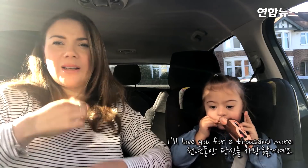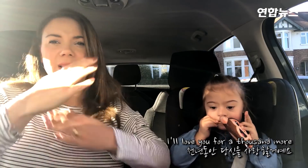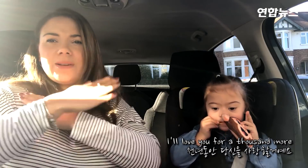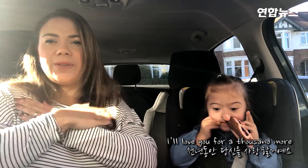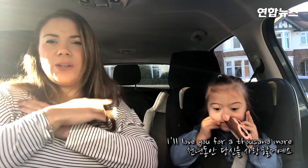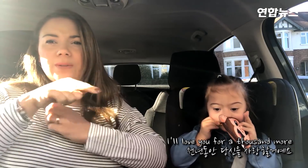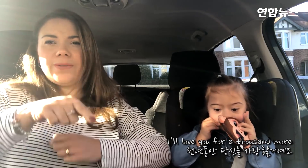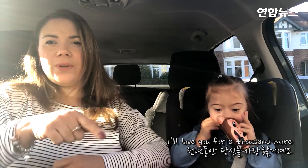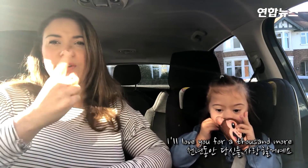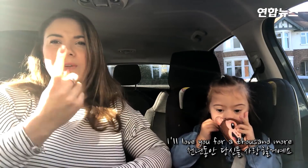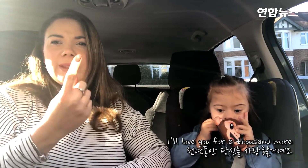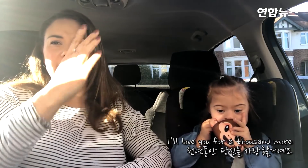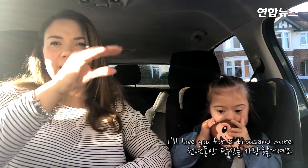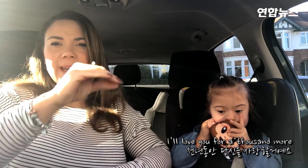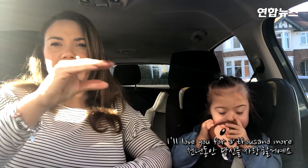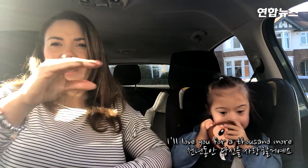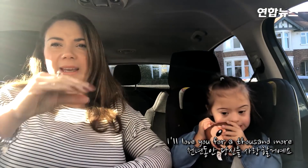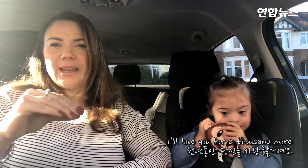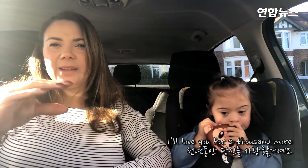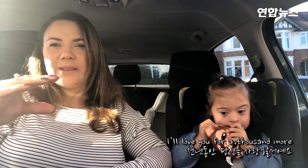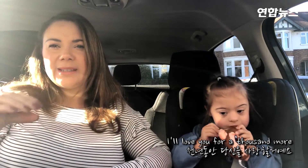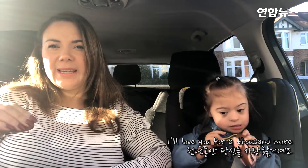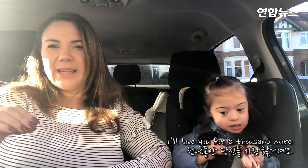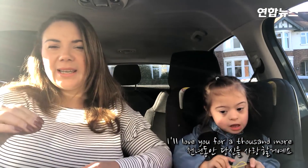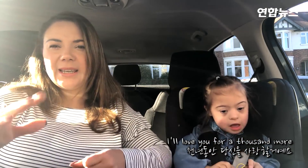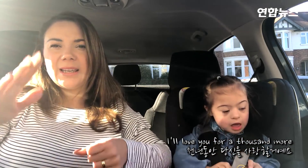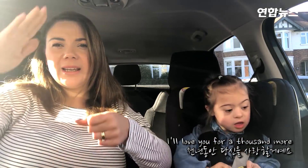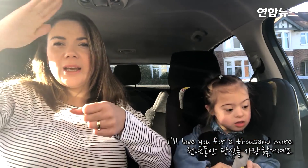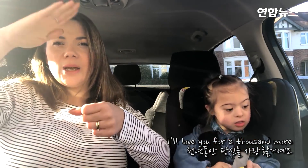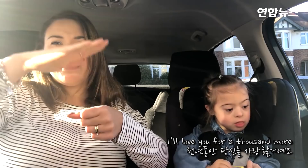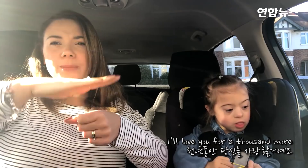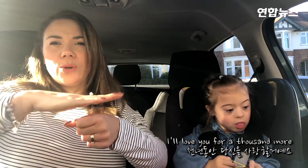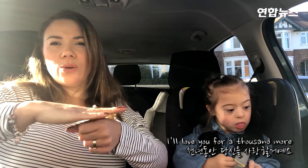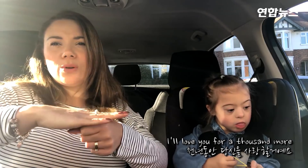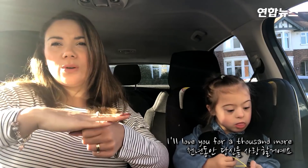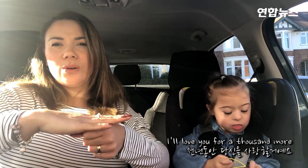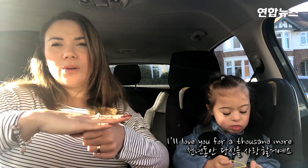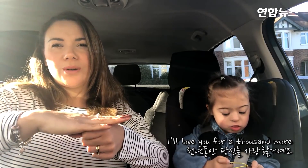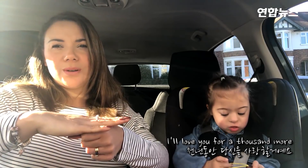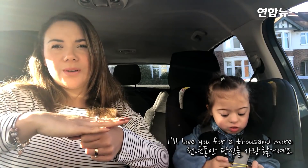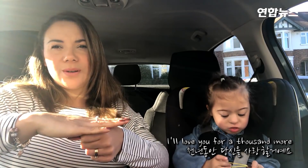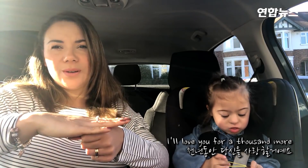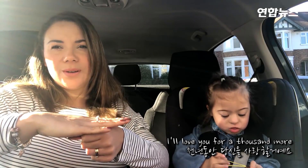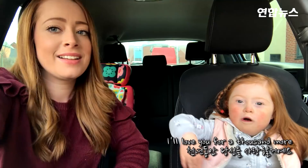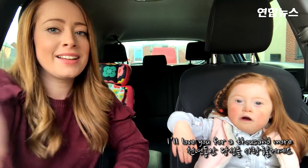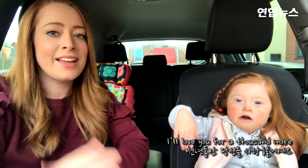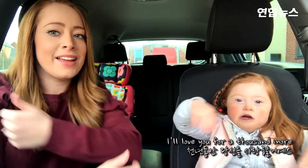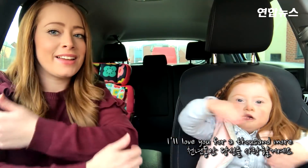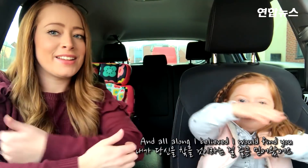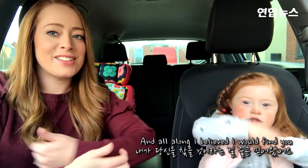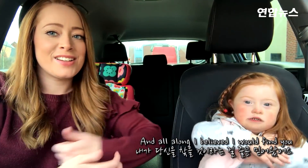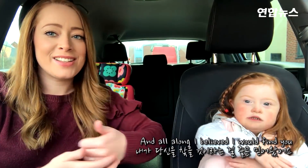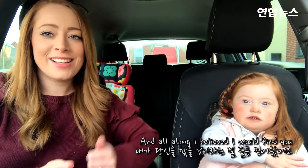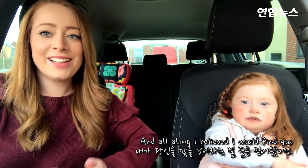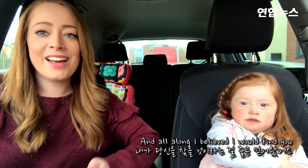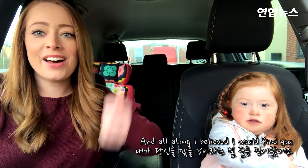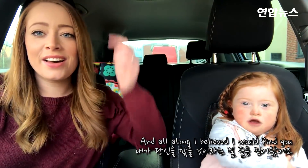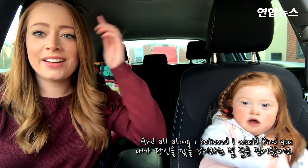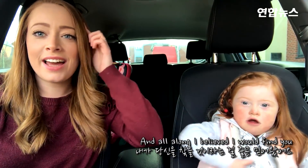love you for a thousand more All along